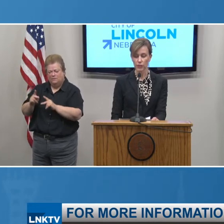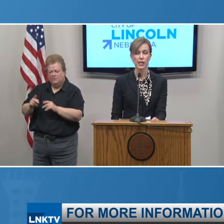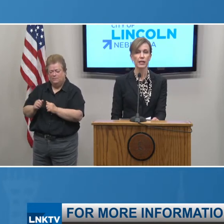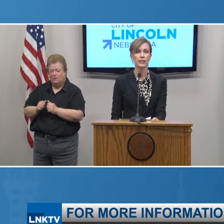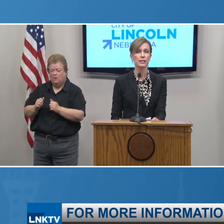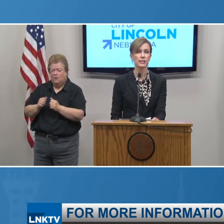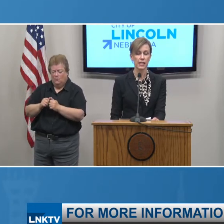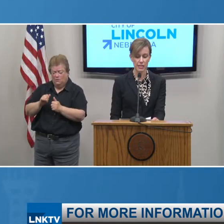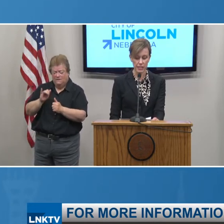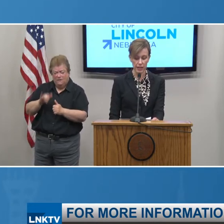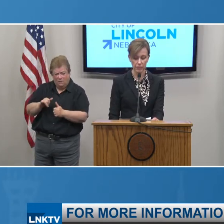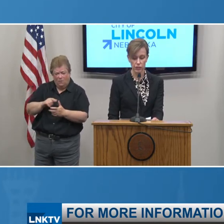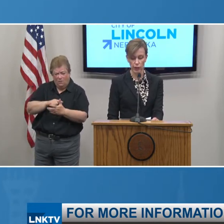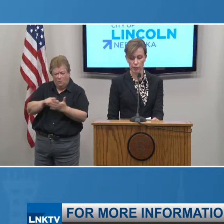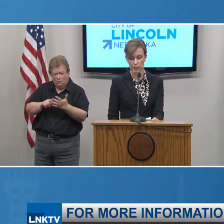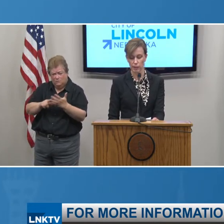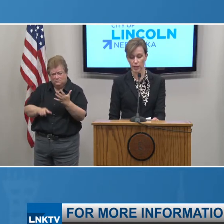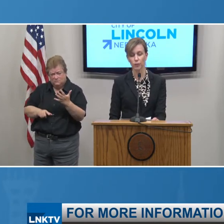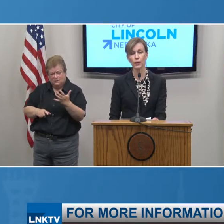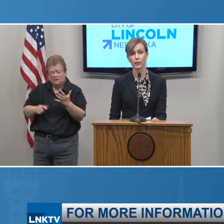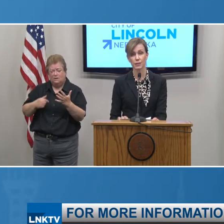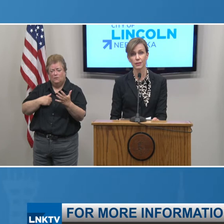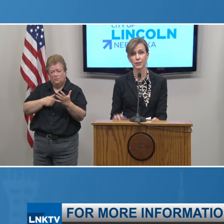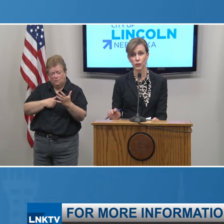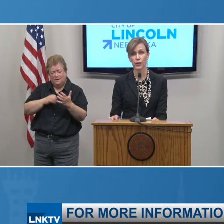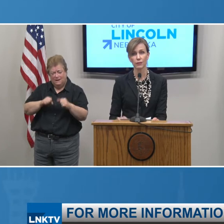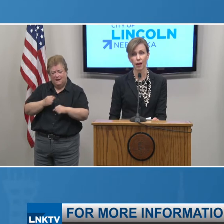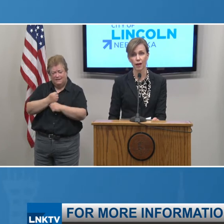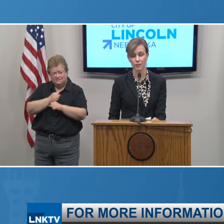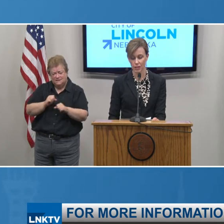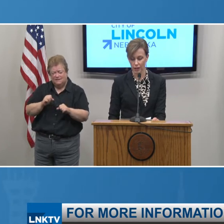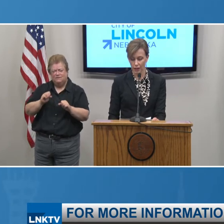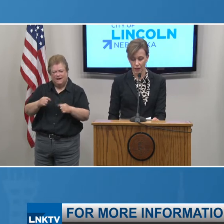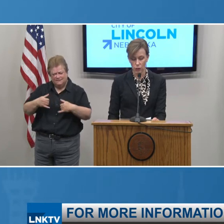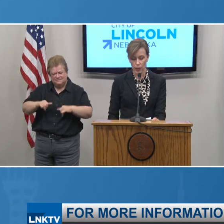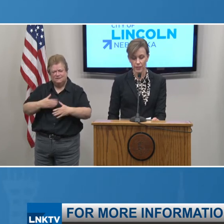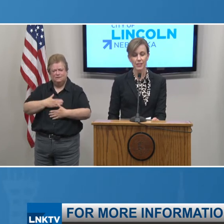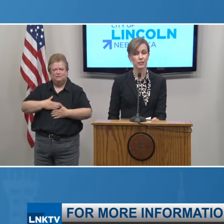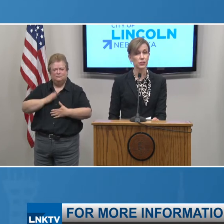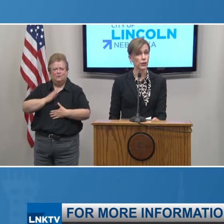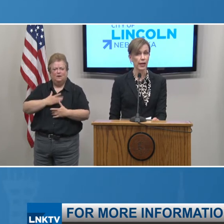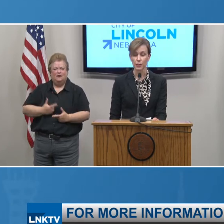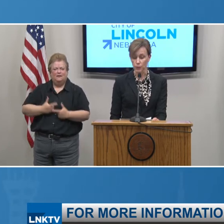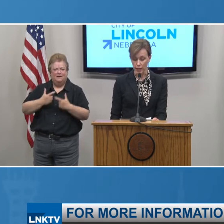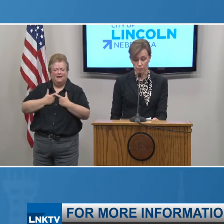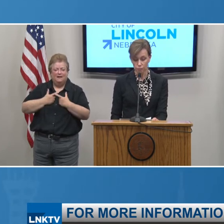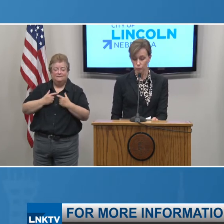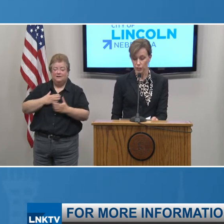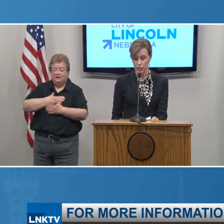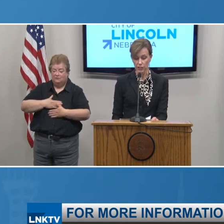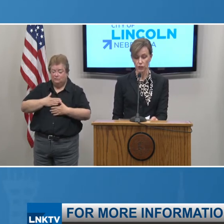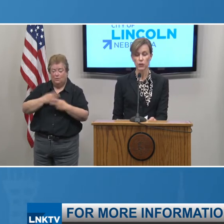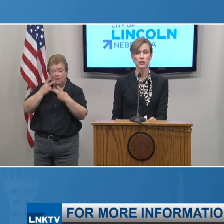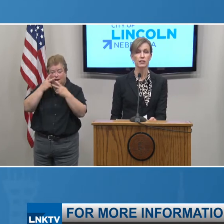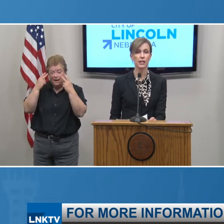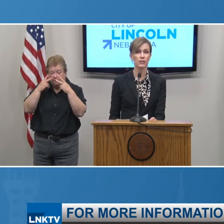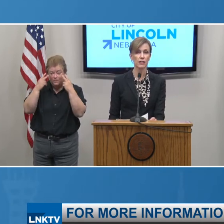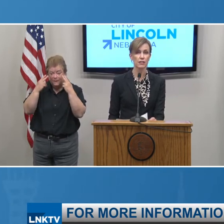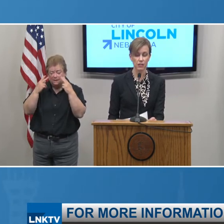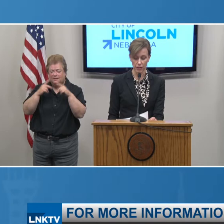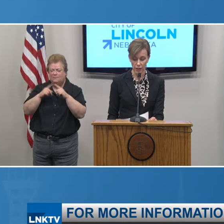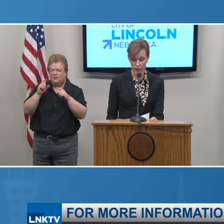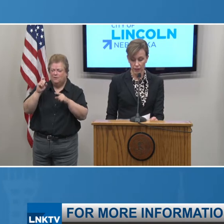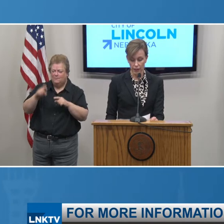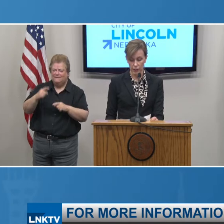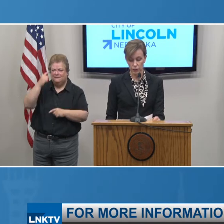we are taking to stay safe during a pandemic we can still enjoy our lives. We can still enjoy Halloween. We just need to focus on